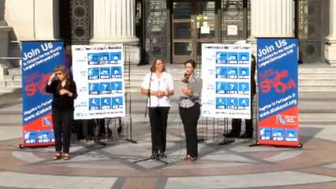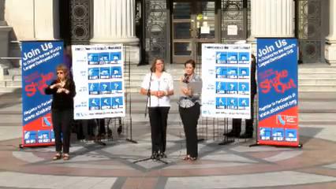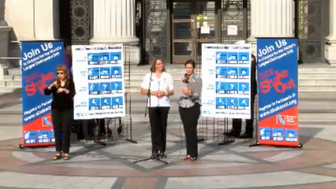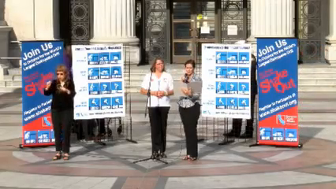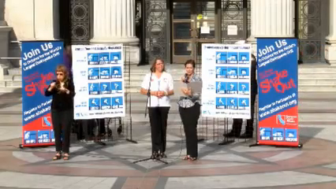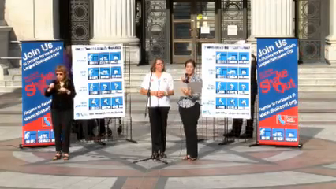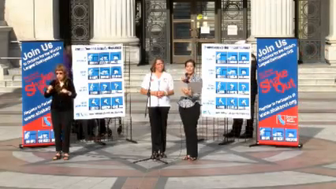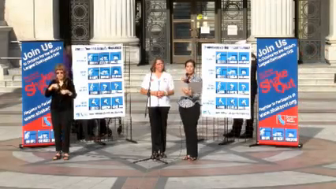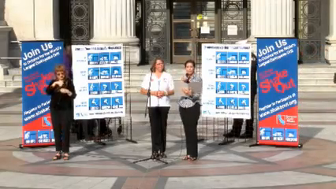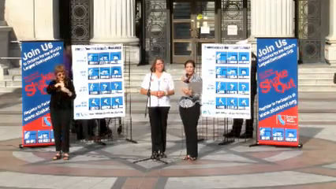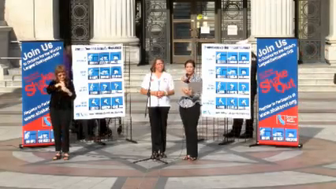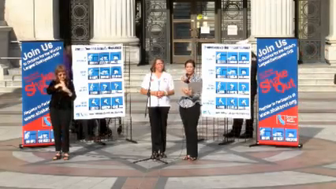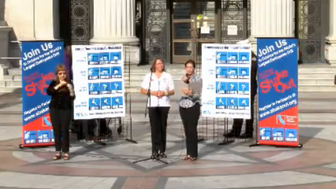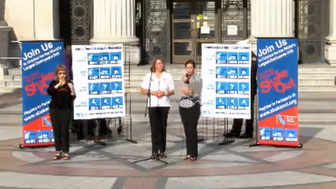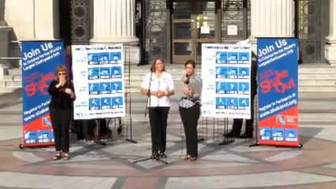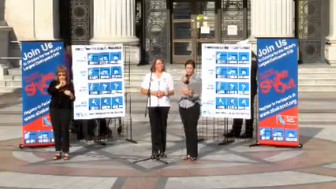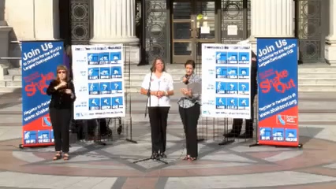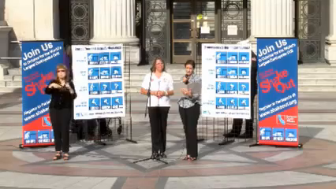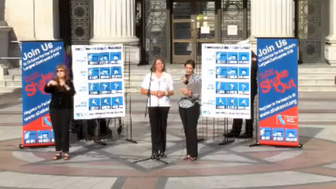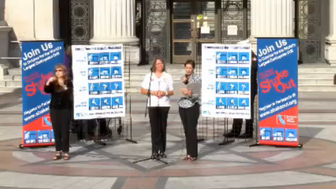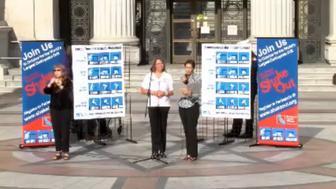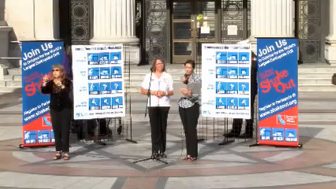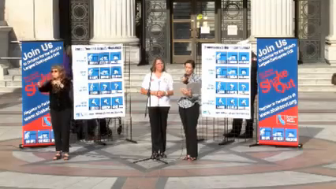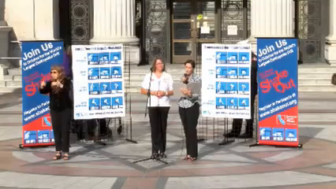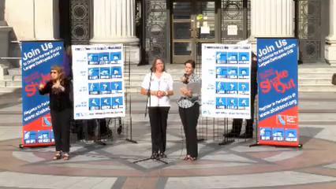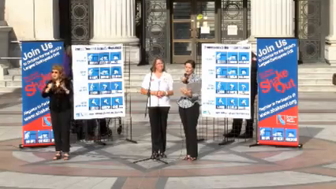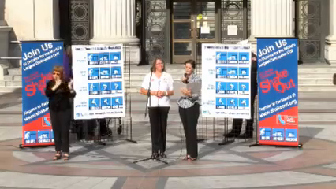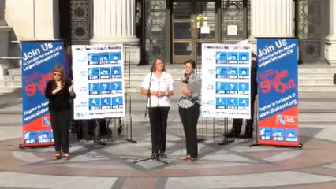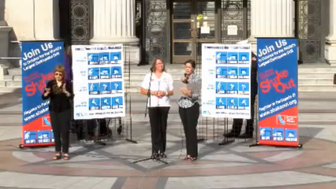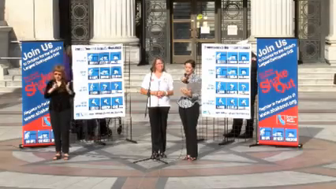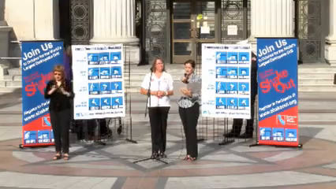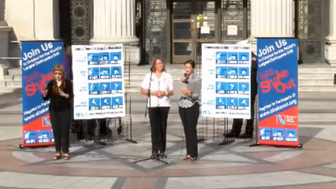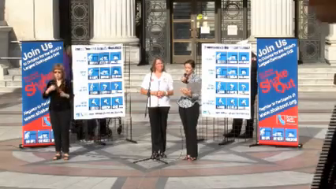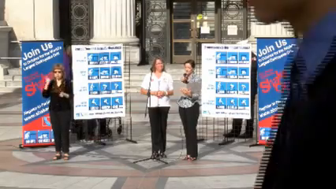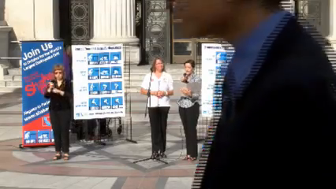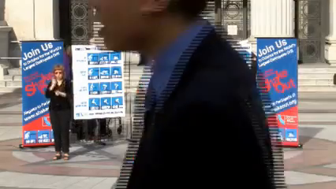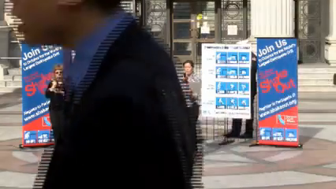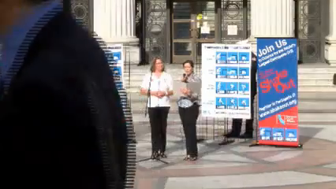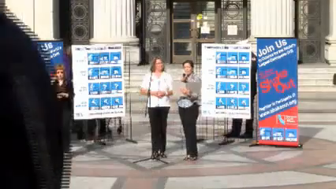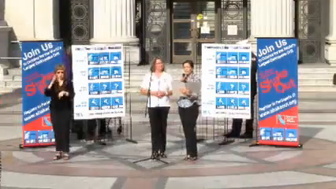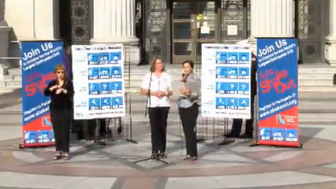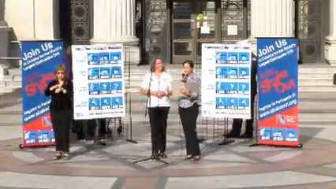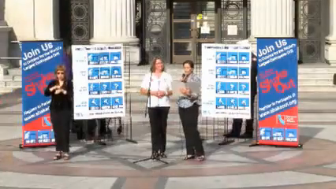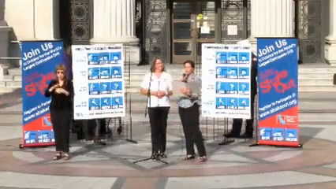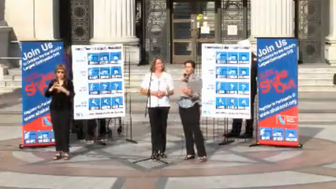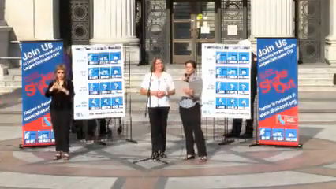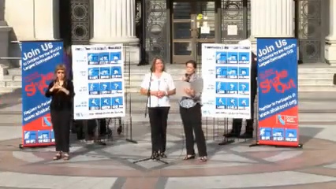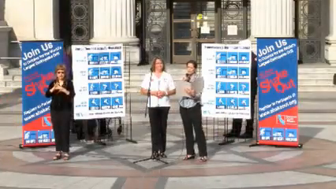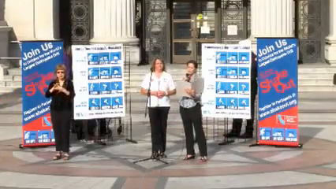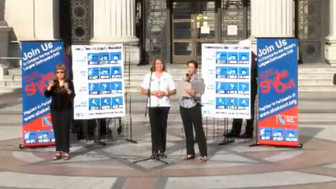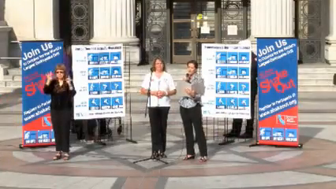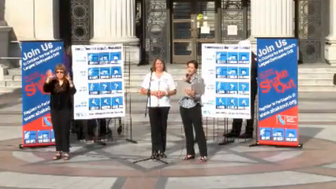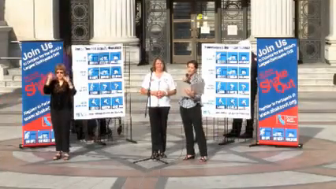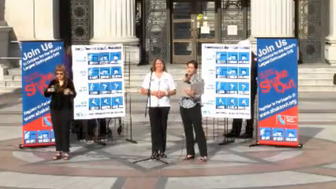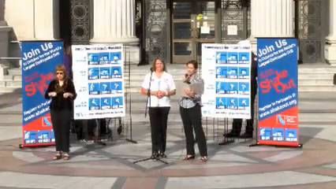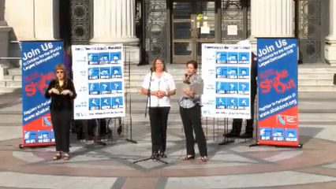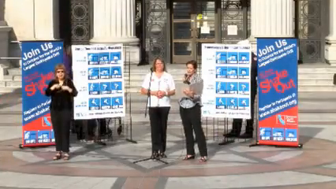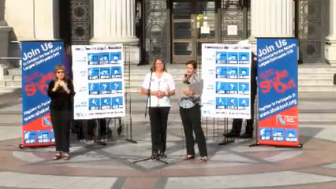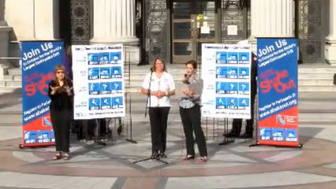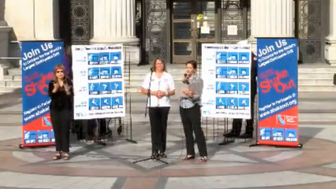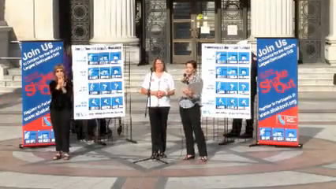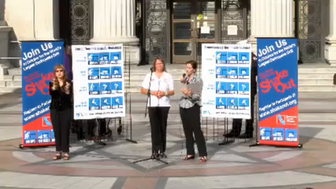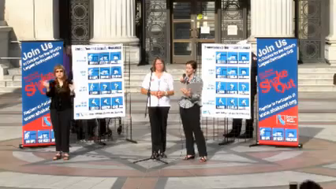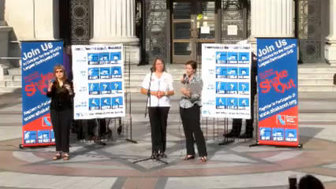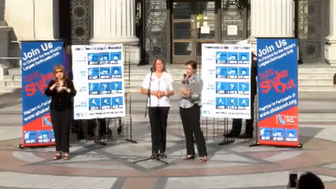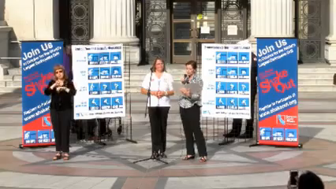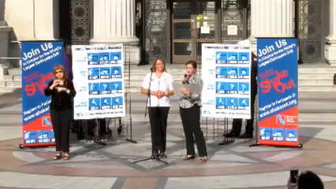with the public and plan appropriately for earthquake related disasters and provide free emergency preparedness training